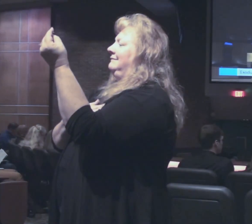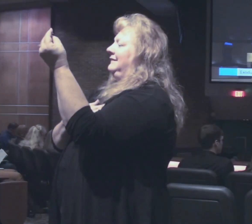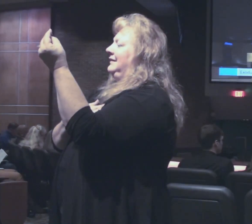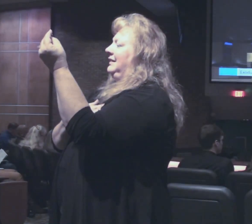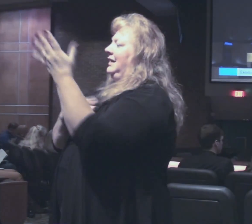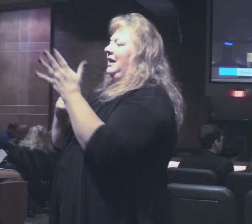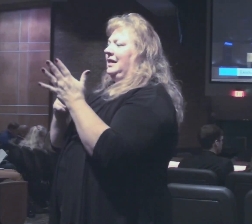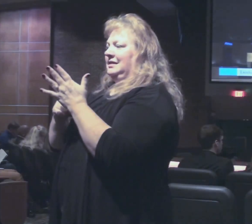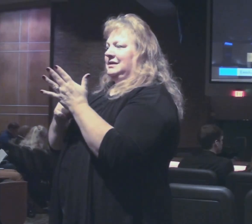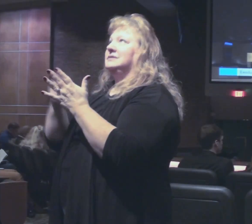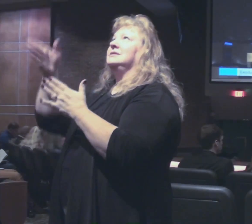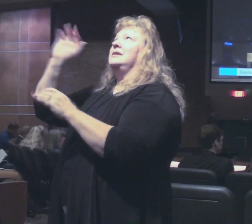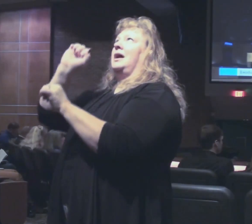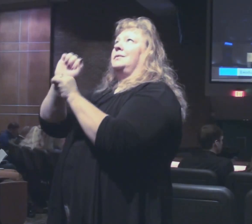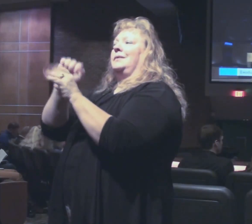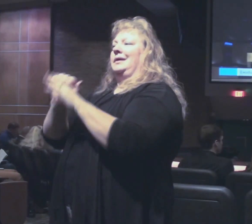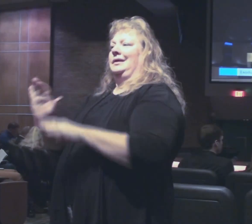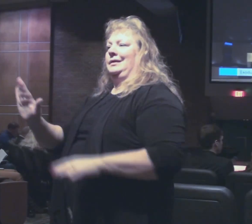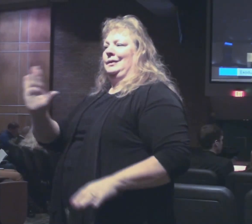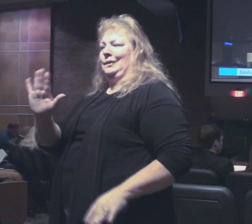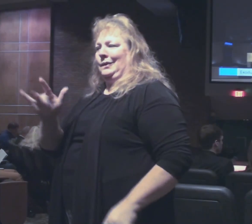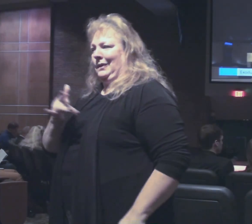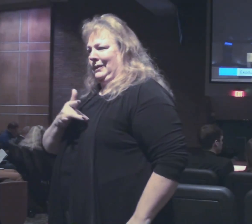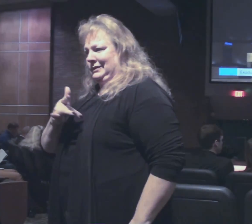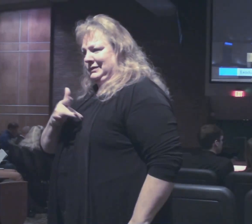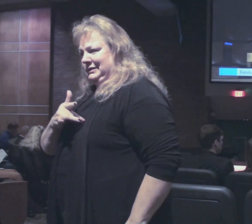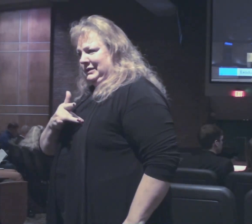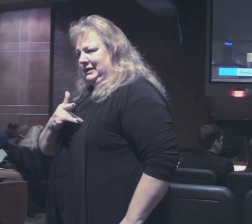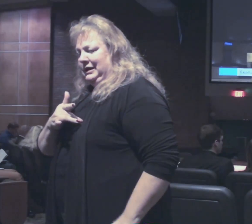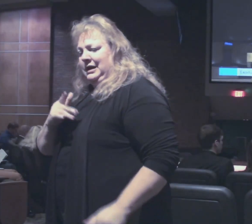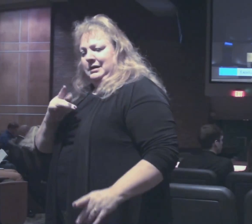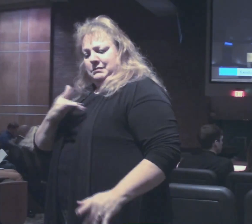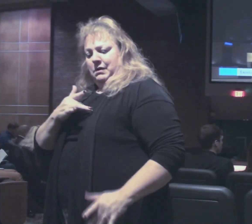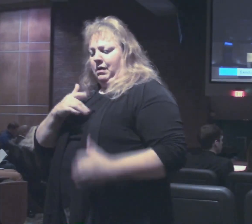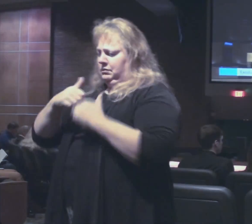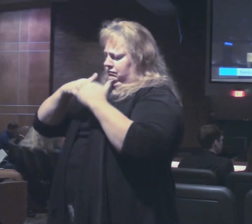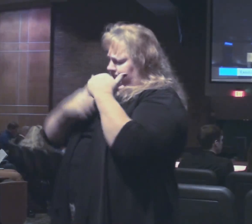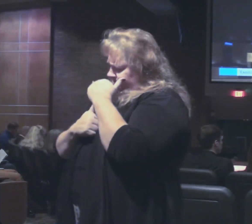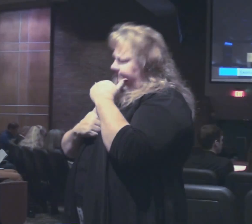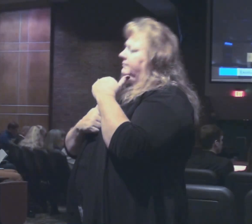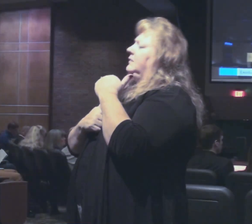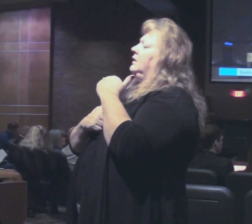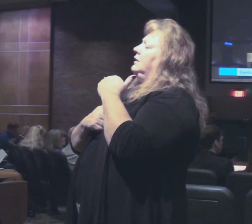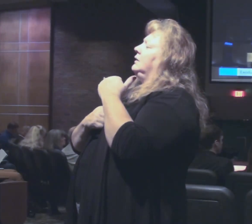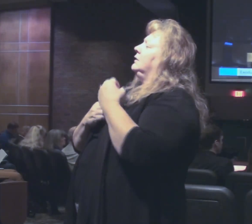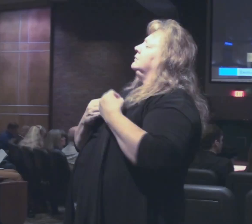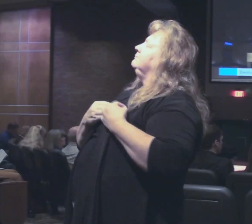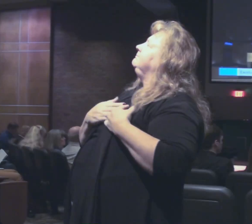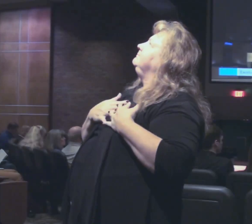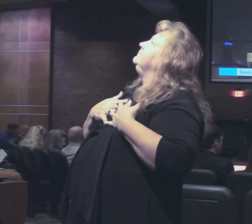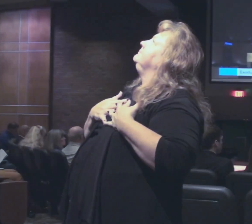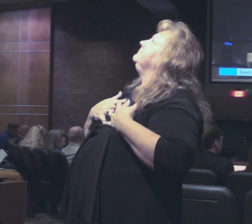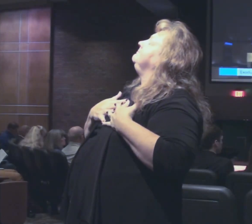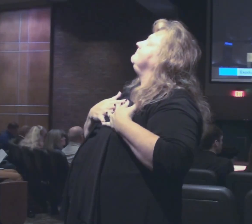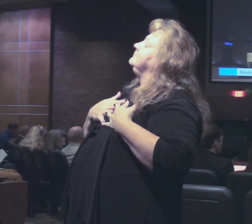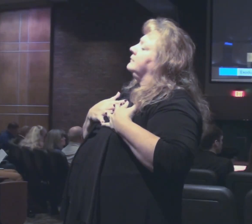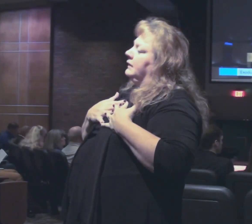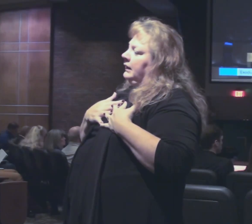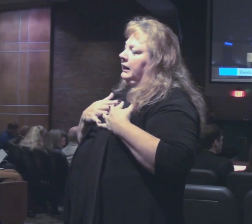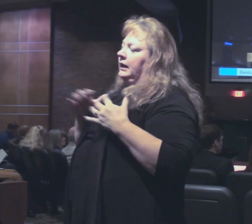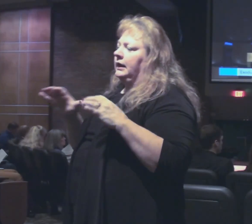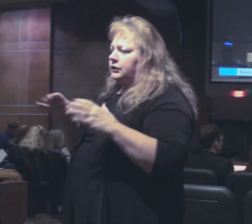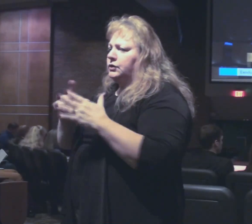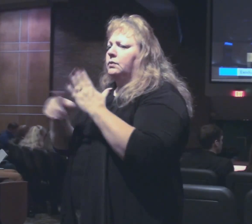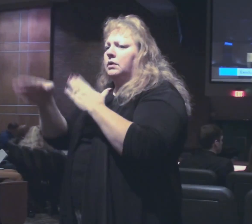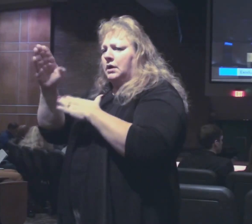This is a work of God in the heart. And those whose hearts are submissive to God will be moved by God and do what